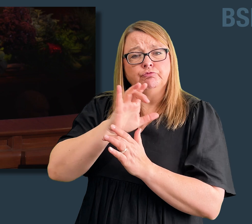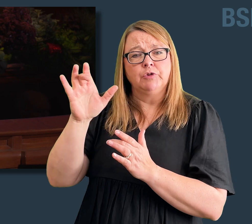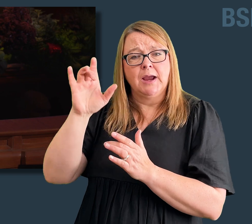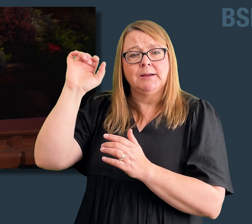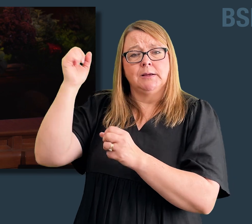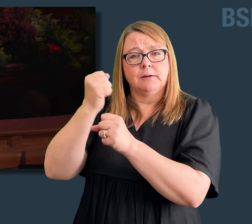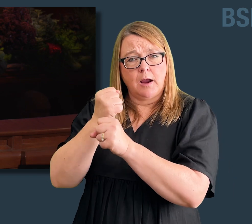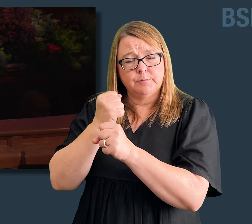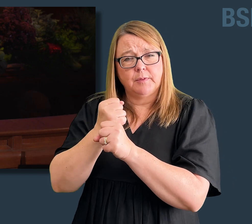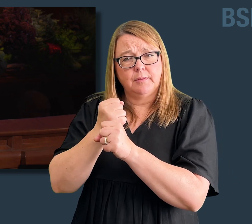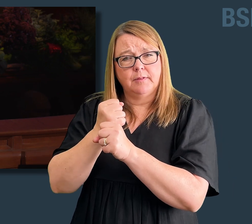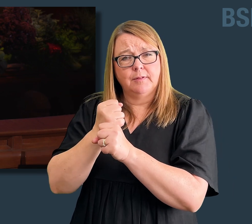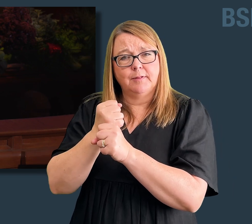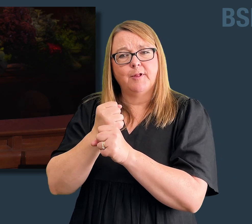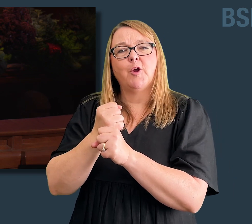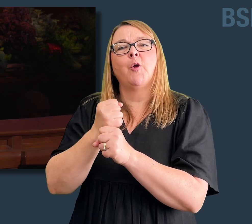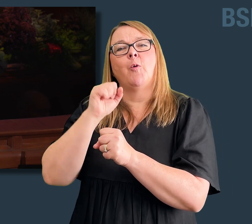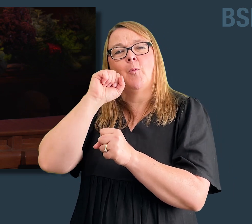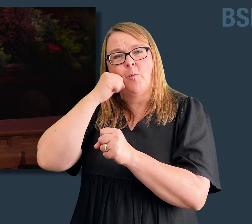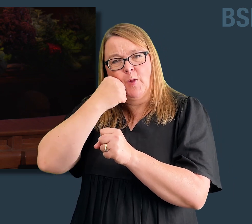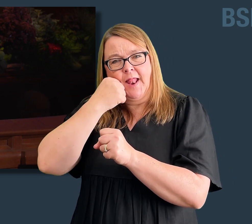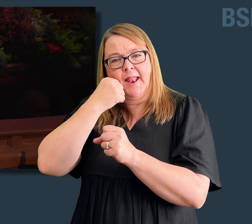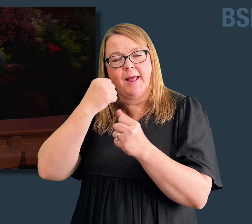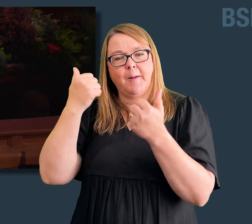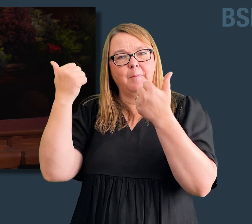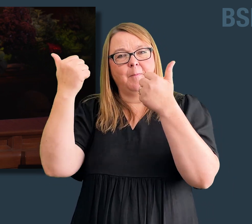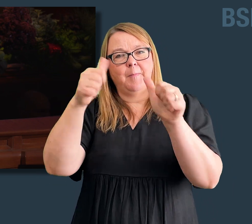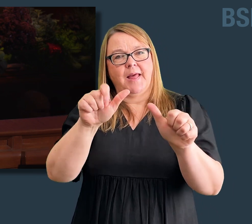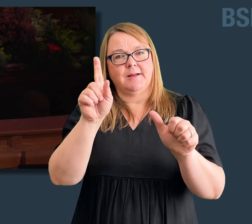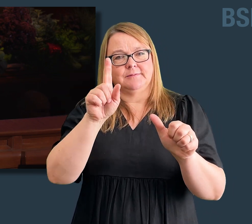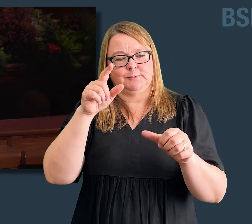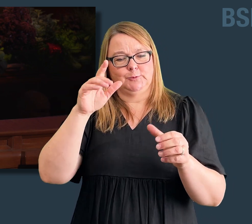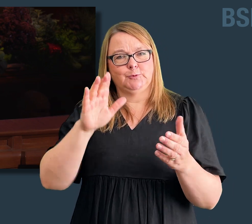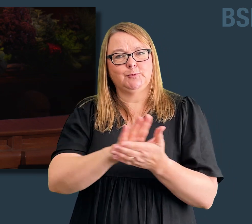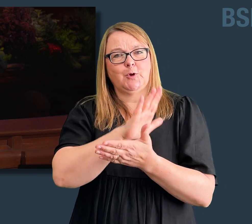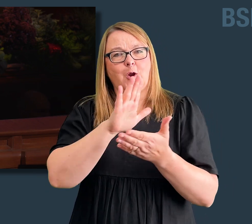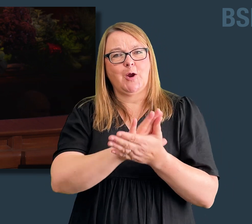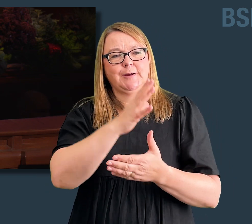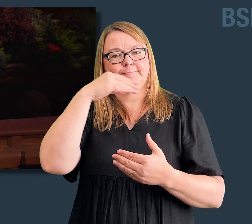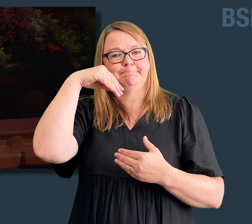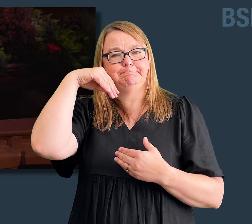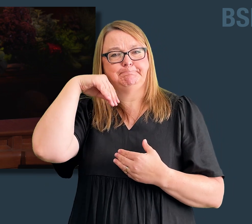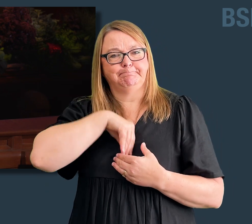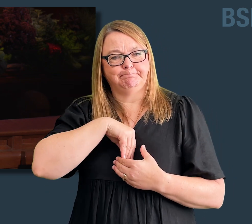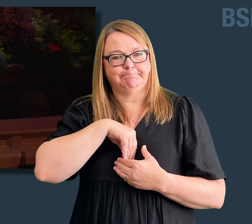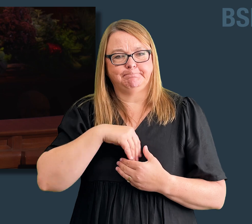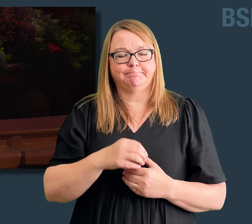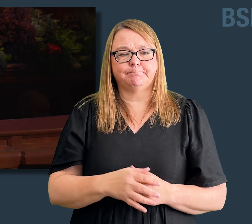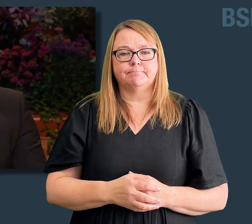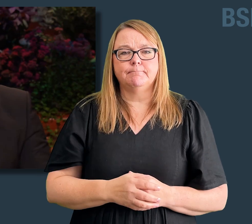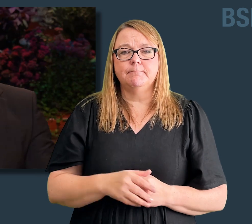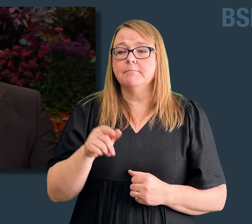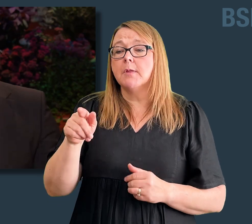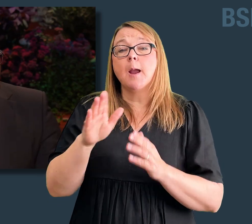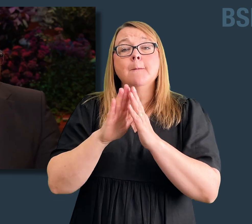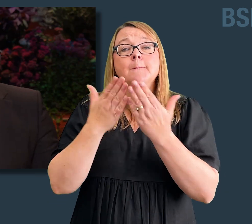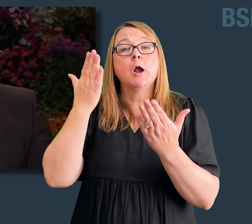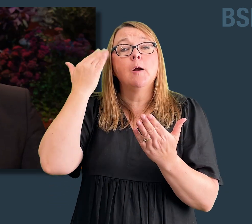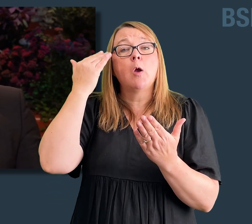we can experience joy in Christ regardless of what is happening or not happening in our lives. Several accounts